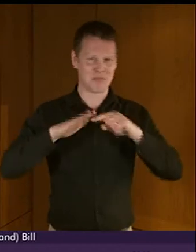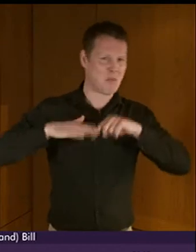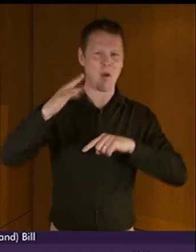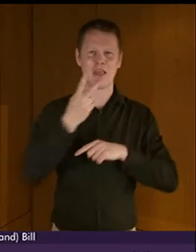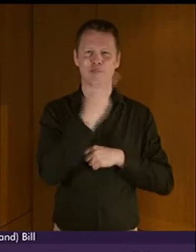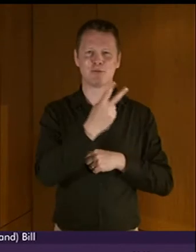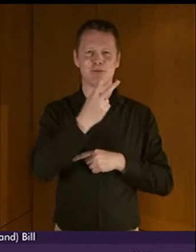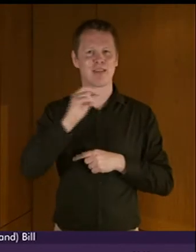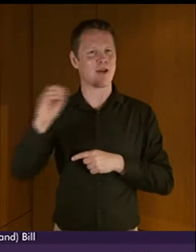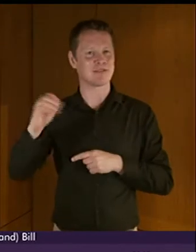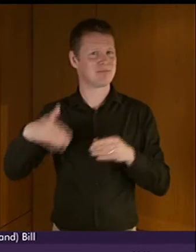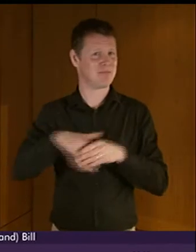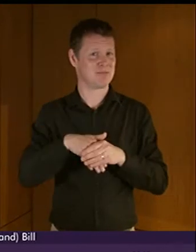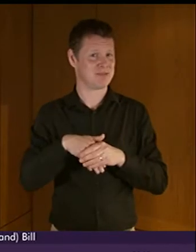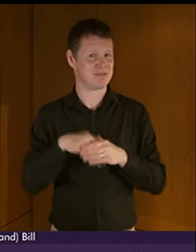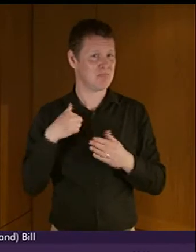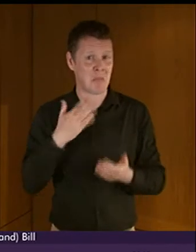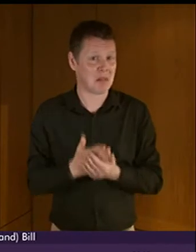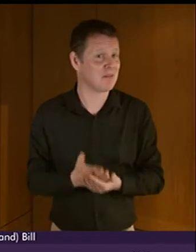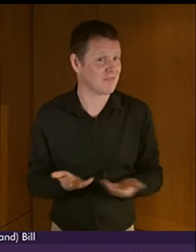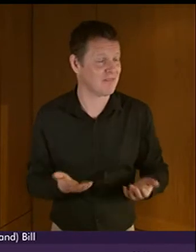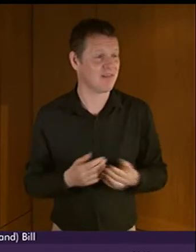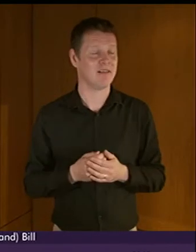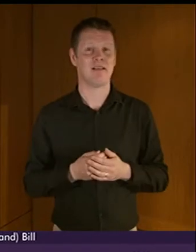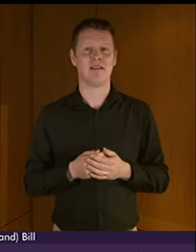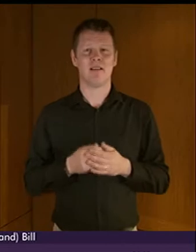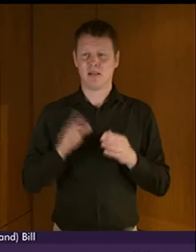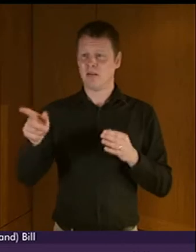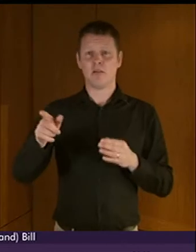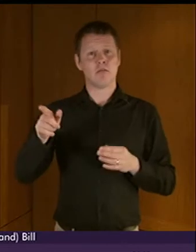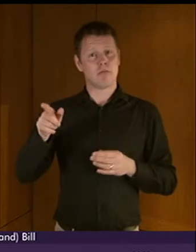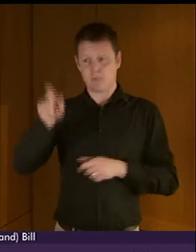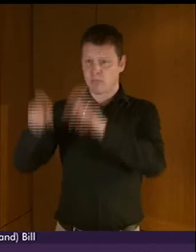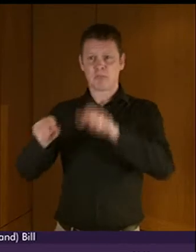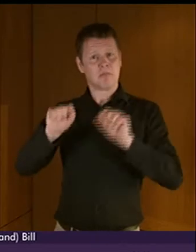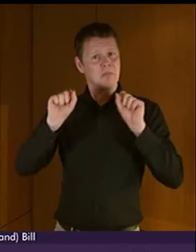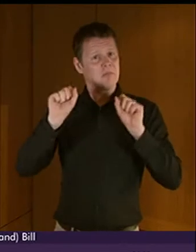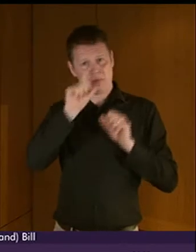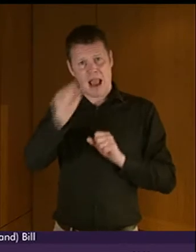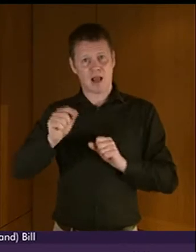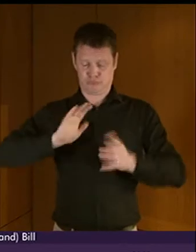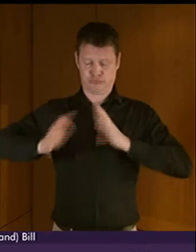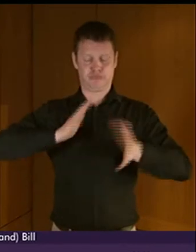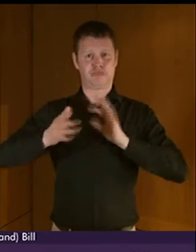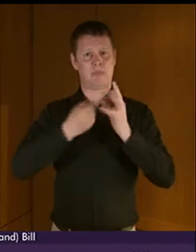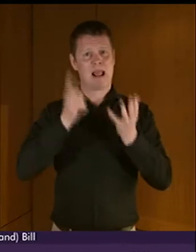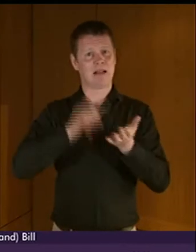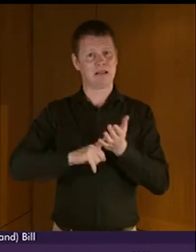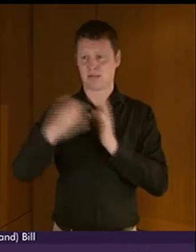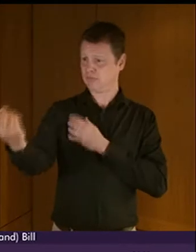members, and accepting BSL clips submitted via the Facebook page as evidence.